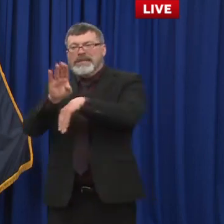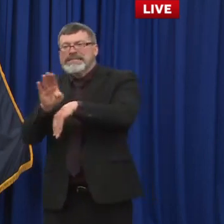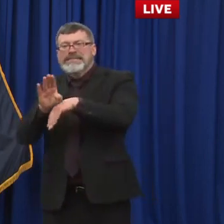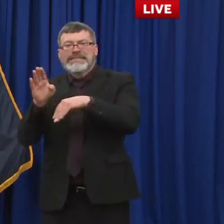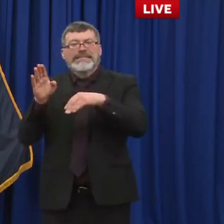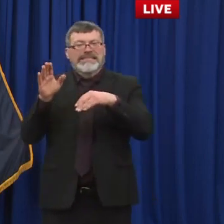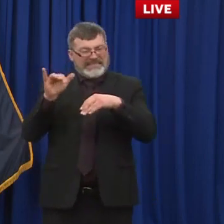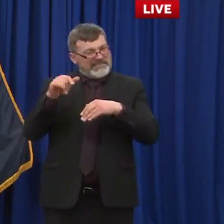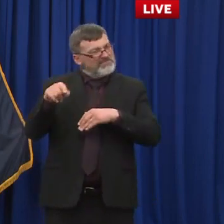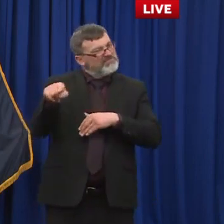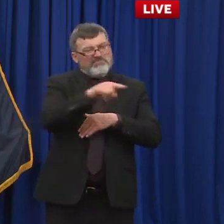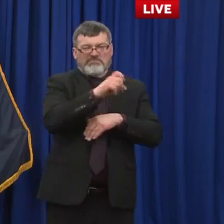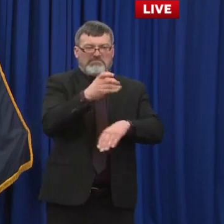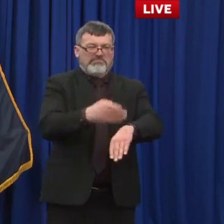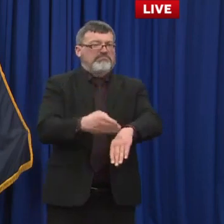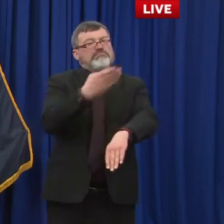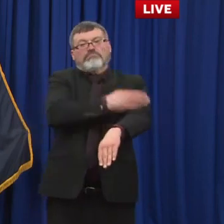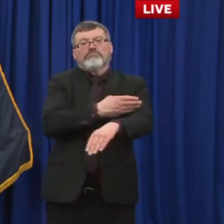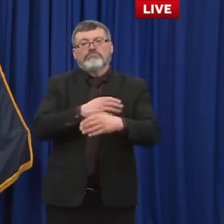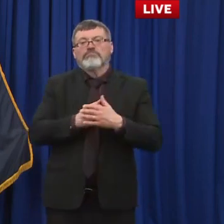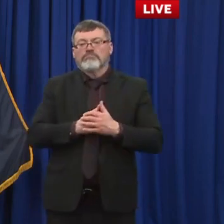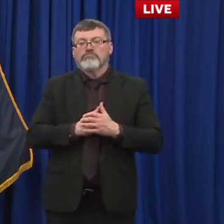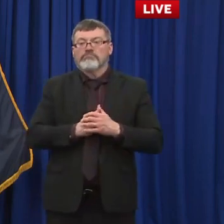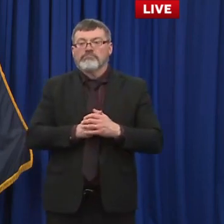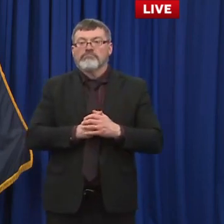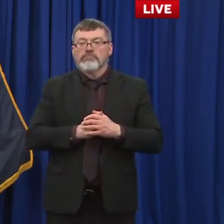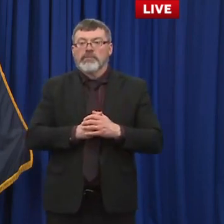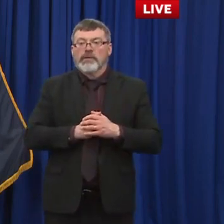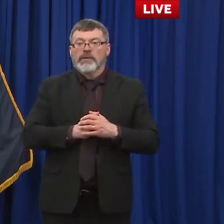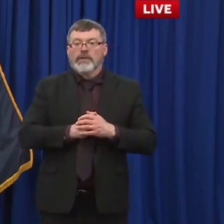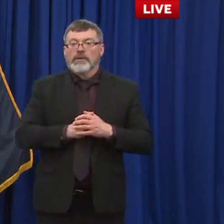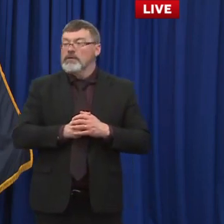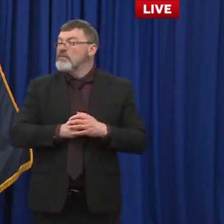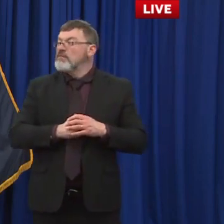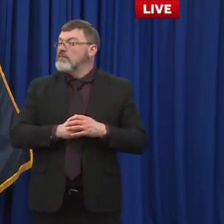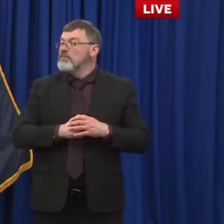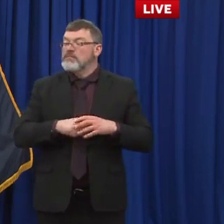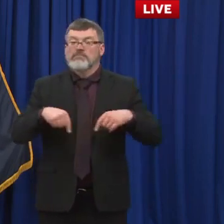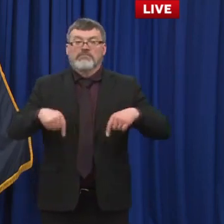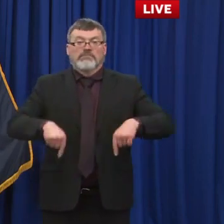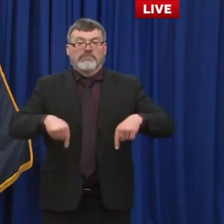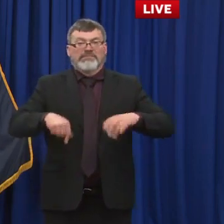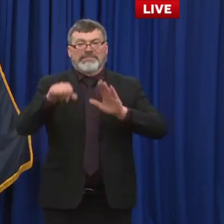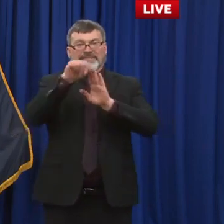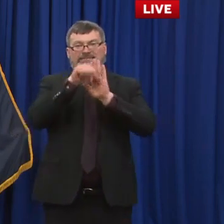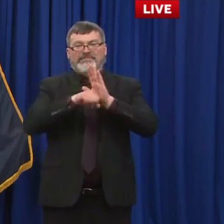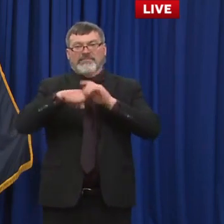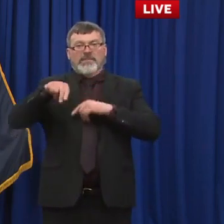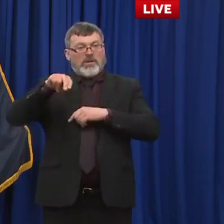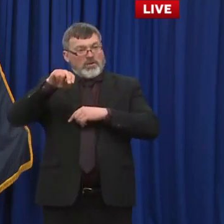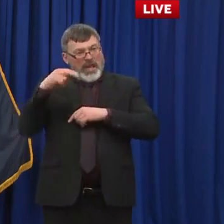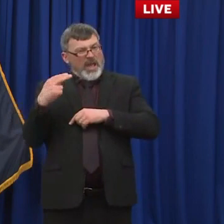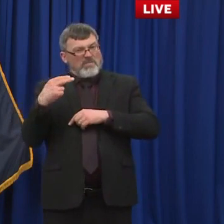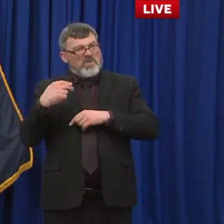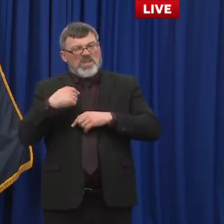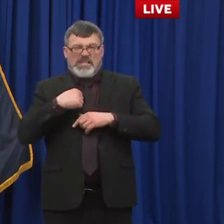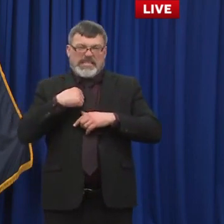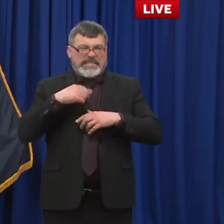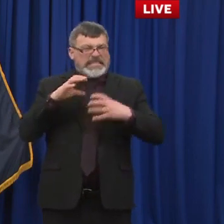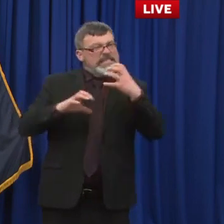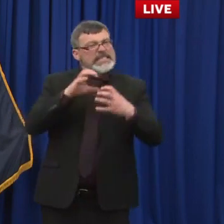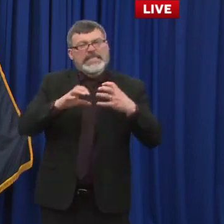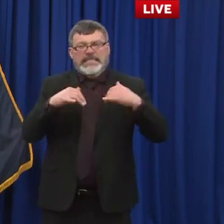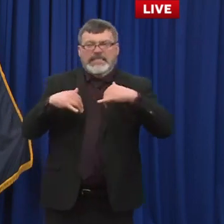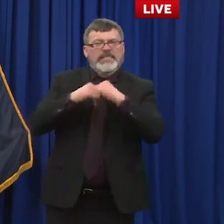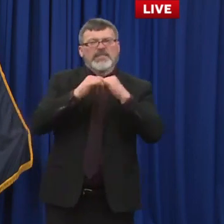know while we didn't see some of the the violence you saw in other parts of the country um i think for all of us across america it was a moment